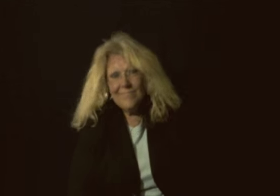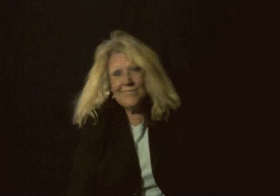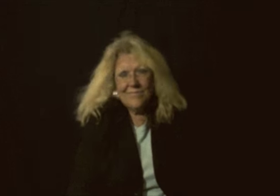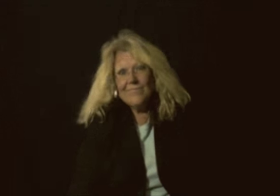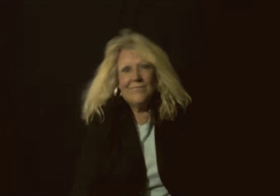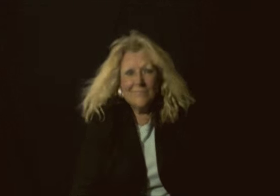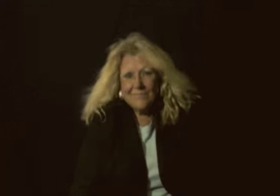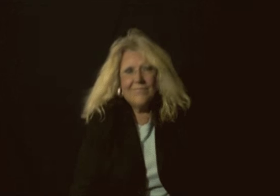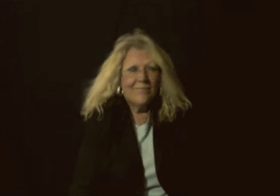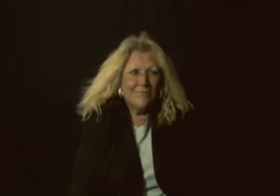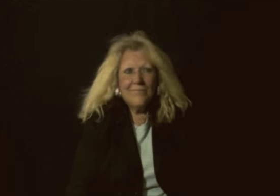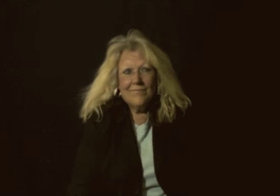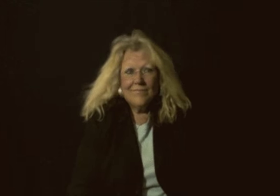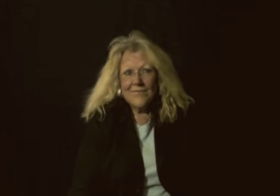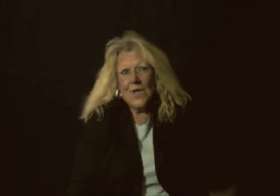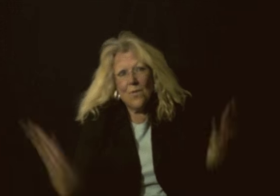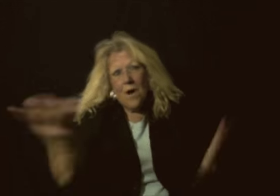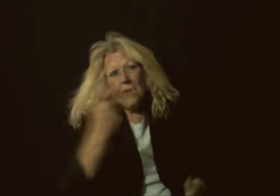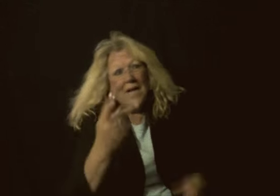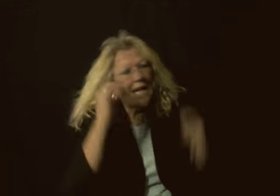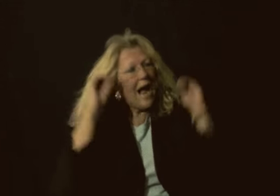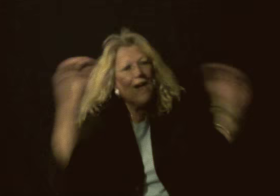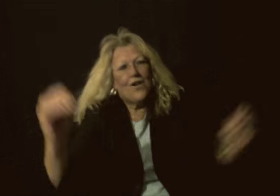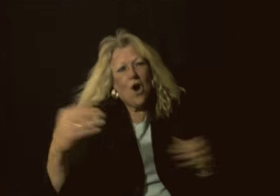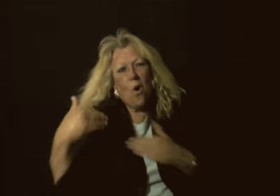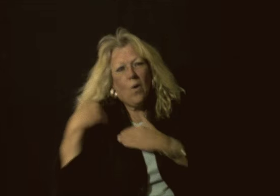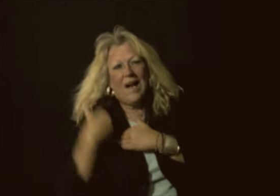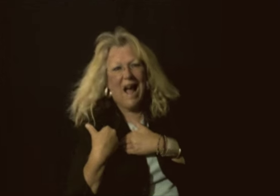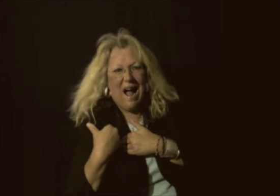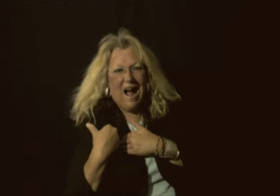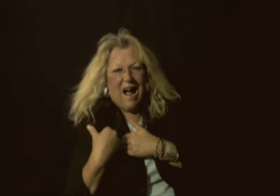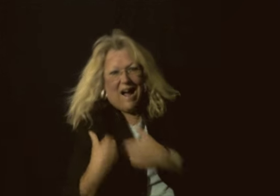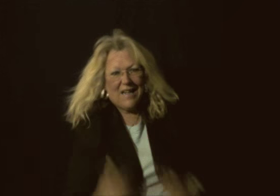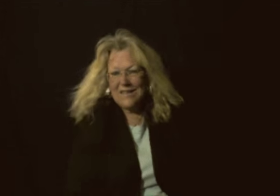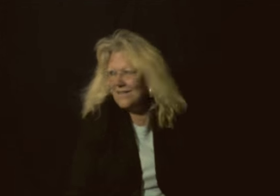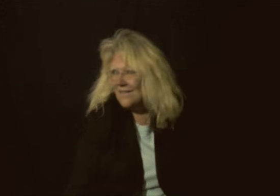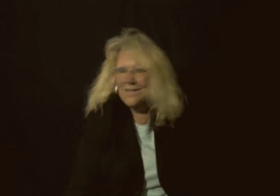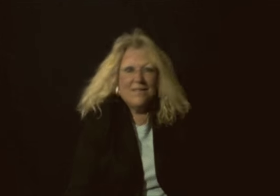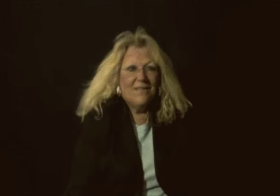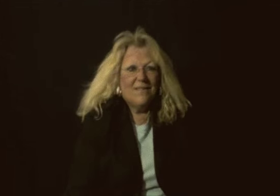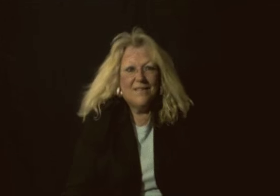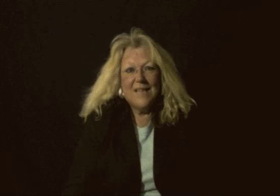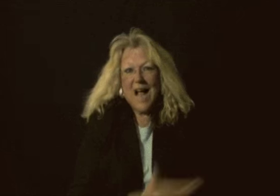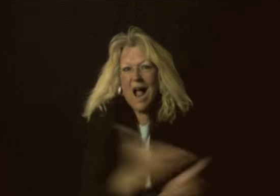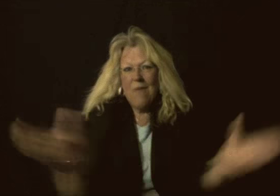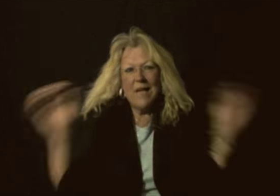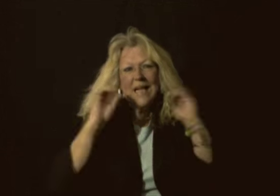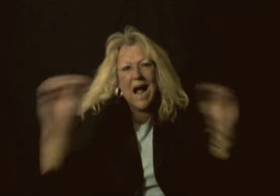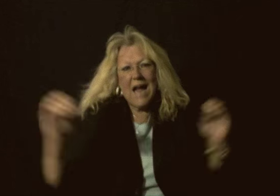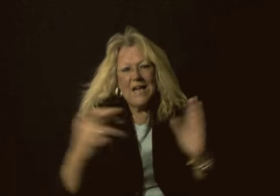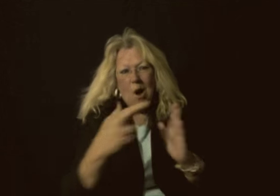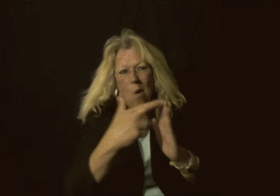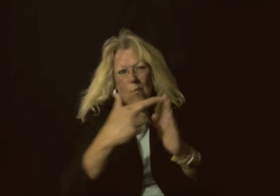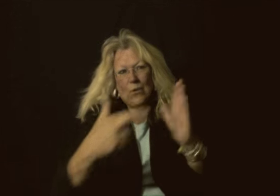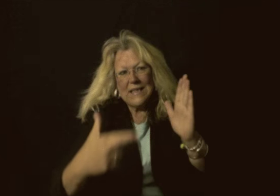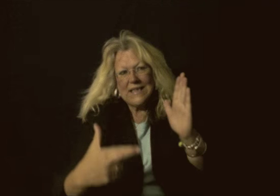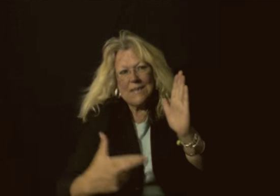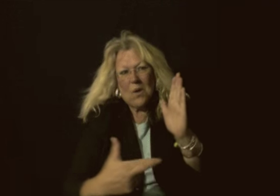And we got no class And we got no principals